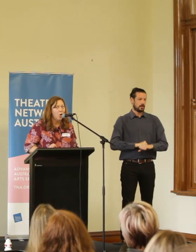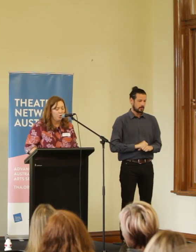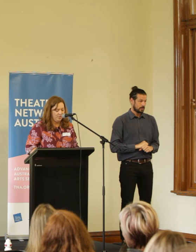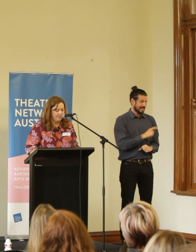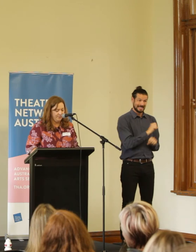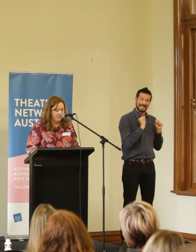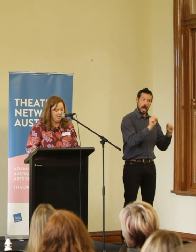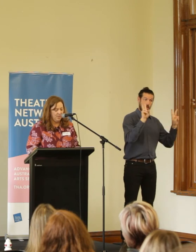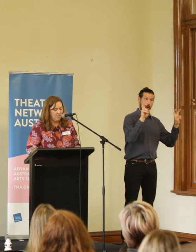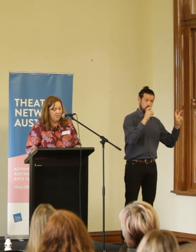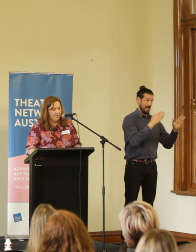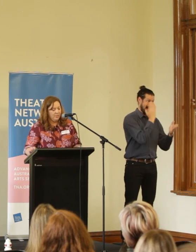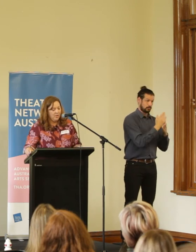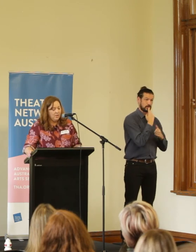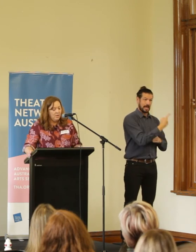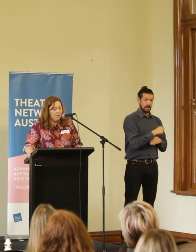direct quote.